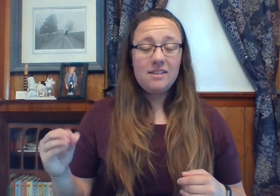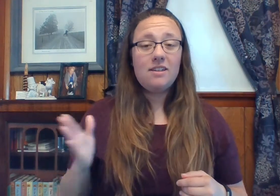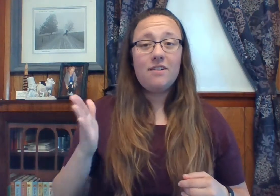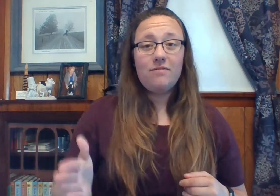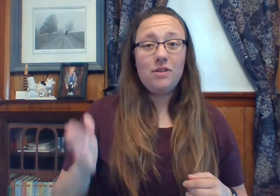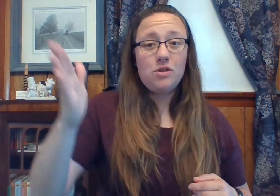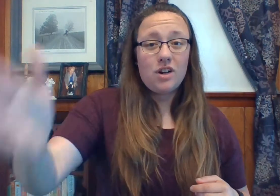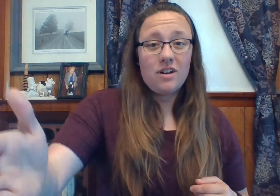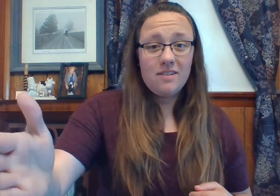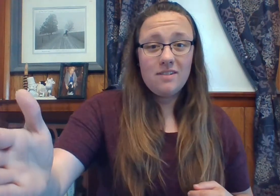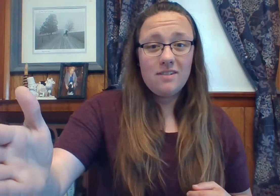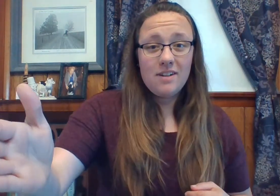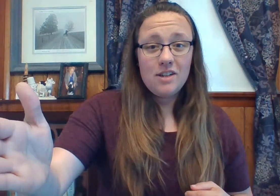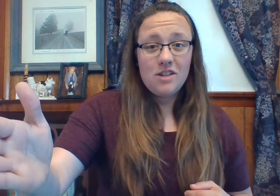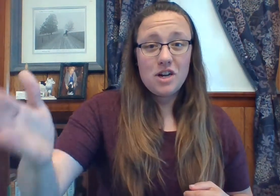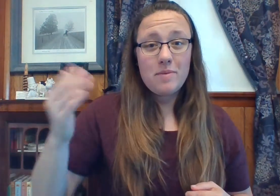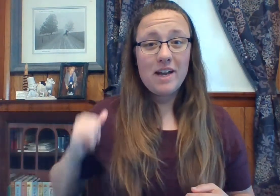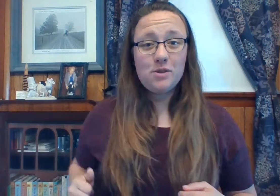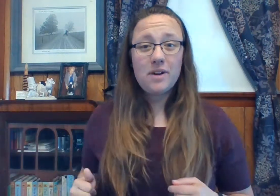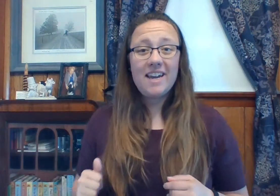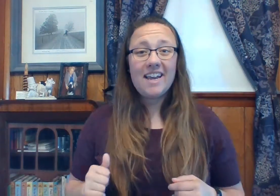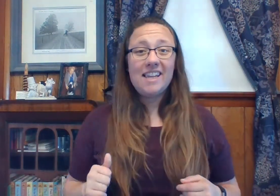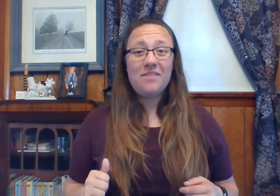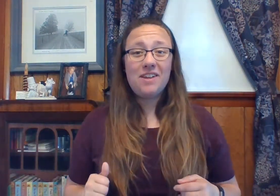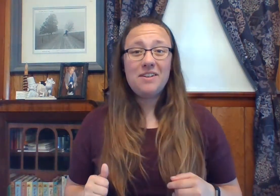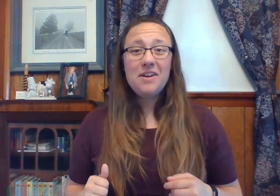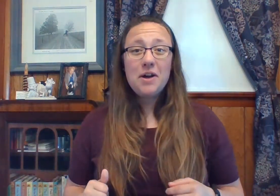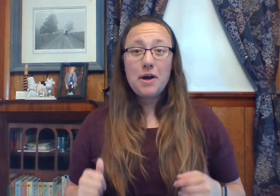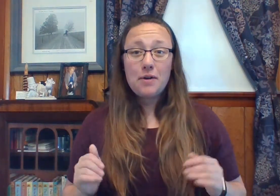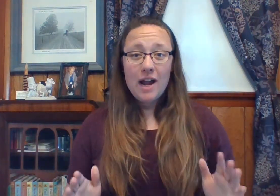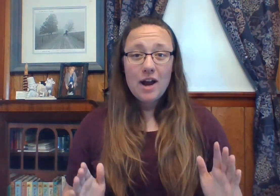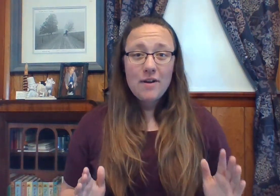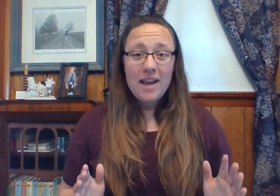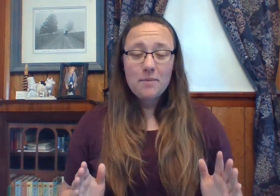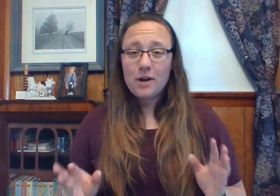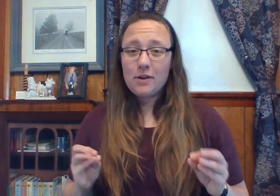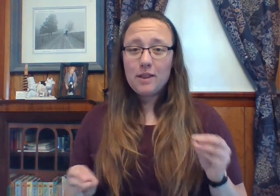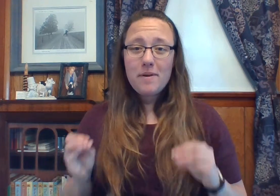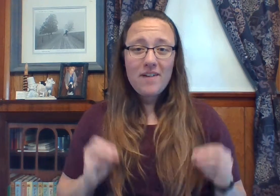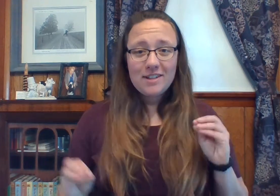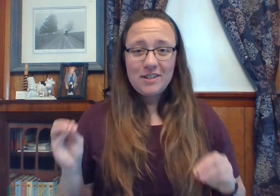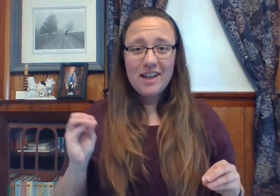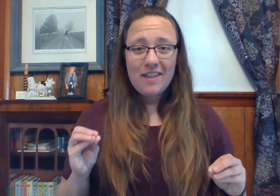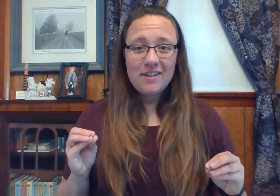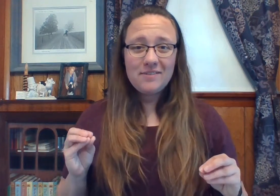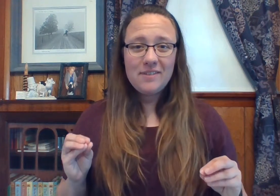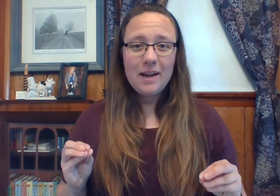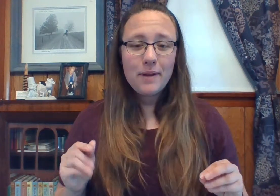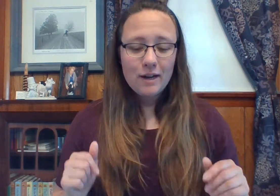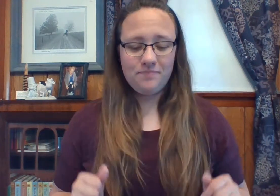a future. Jeremiah 29 11. All right. Are you ready? We're going to go a little bit faster together. Here we go.